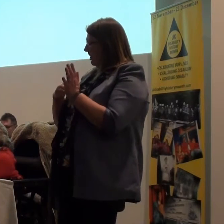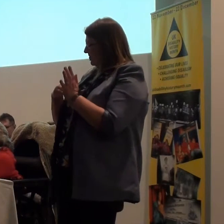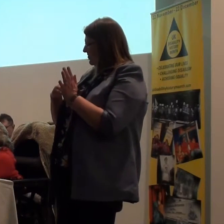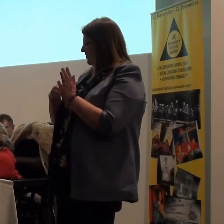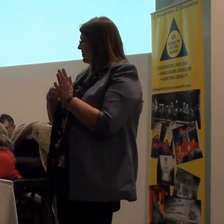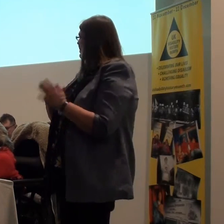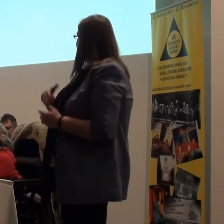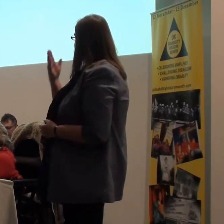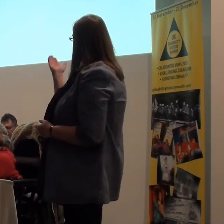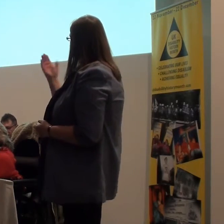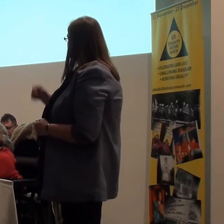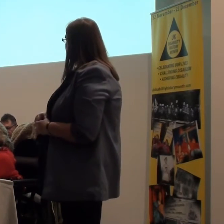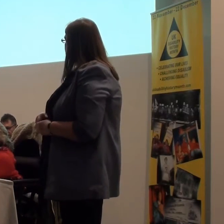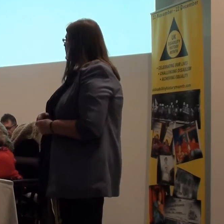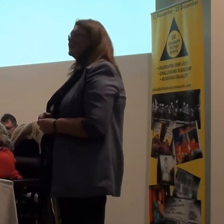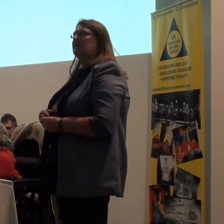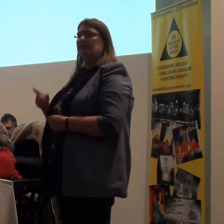But I do want to talk about the last 12 months.